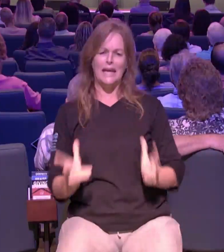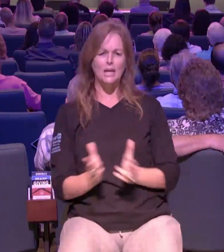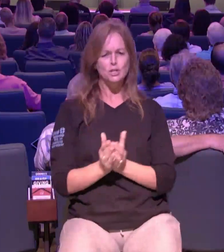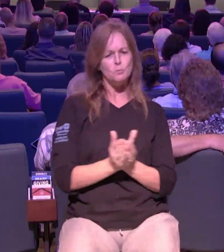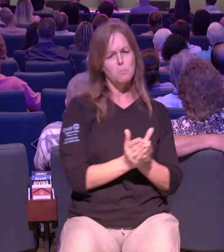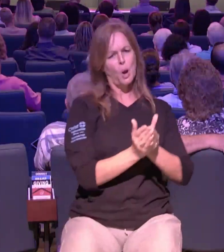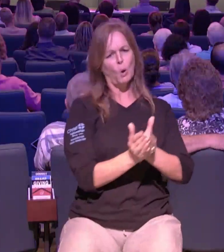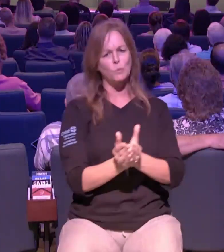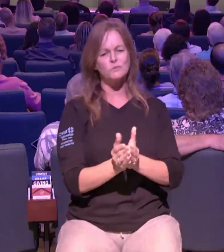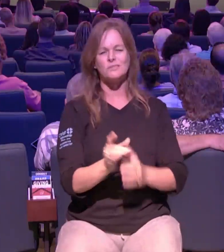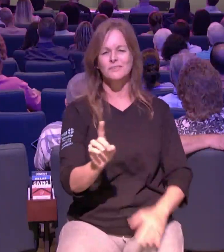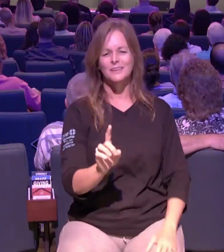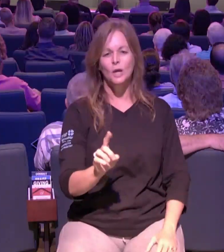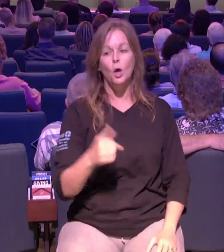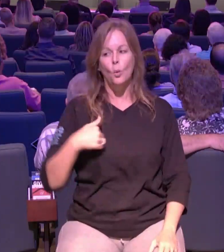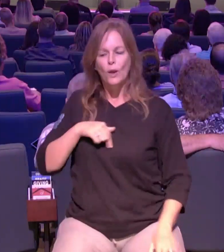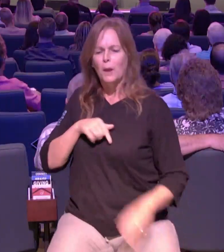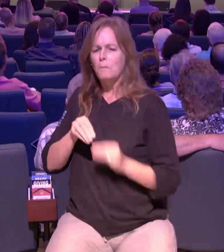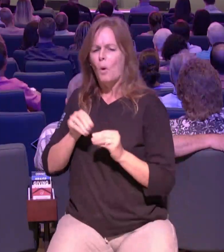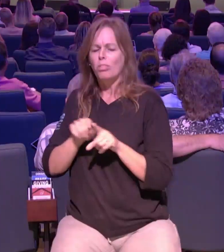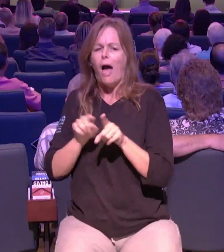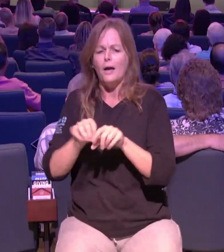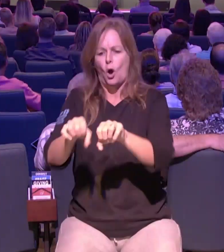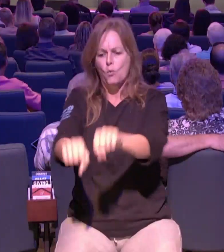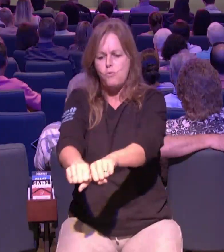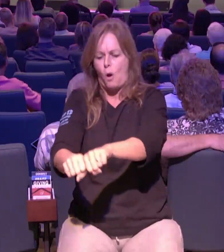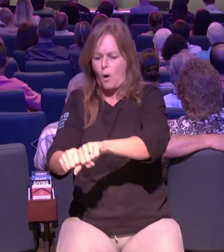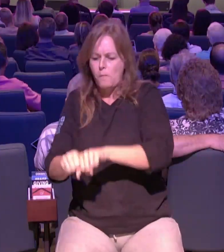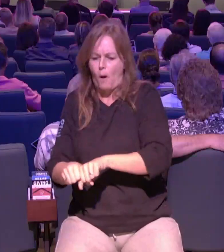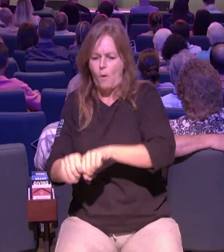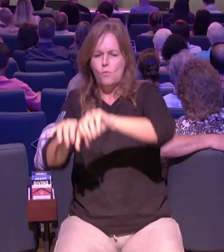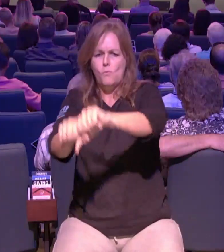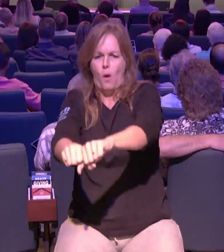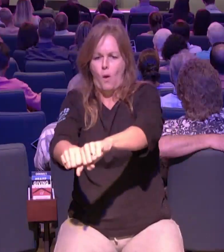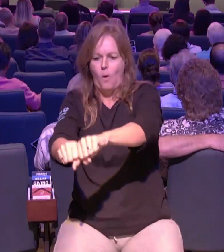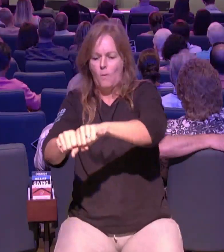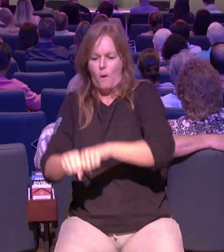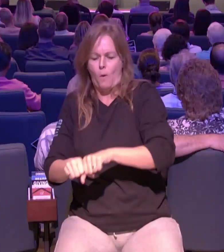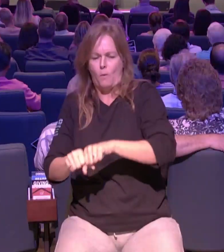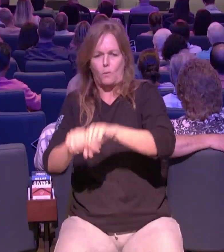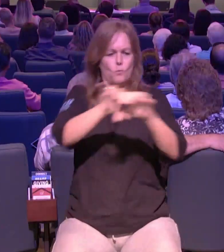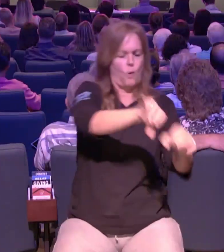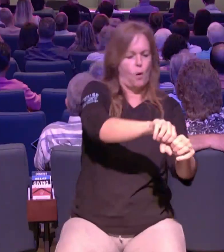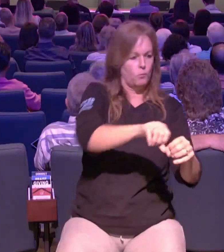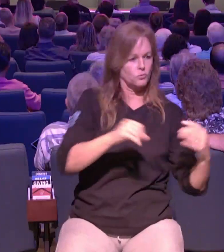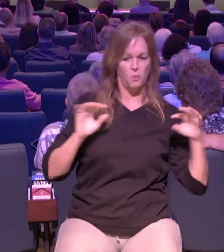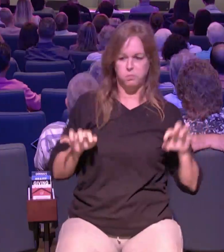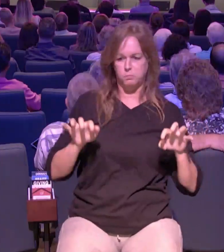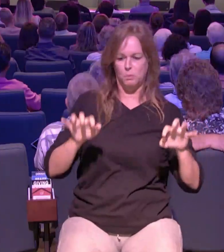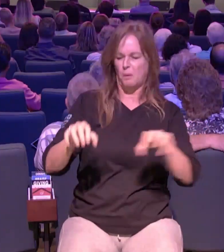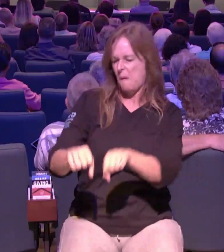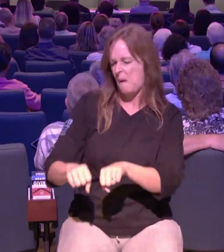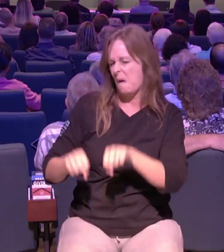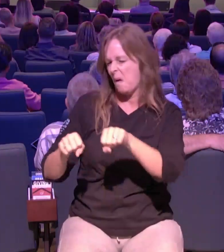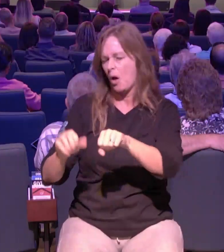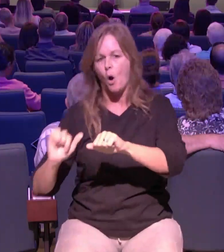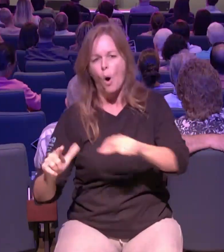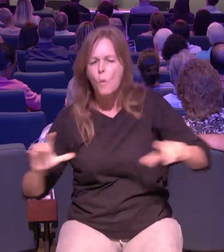this week from a lady uh and she said that she was trying to break free from addictions in her life and she was down here in a